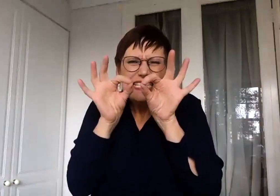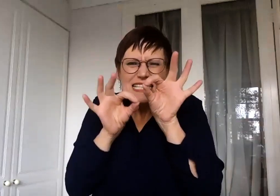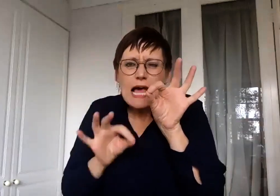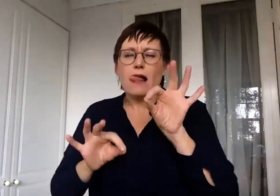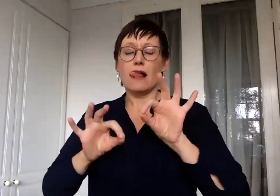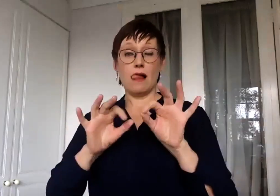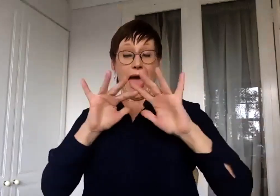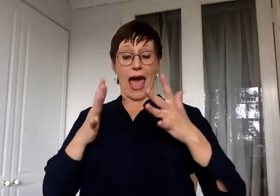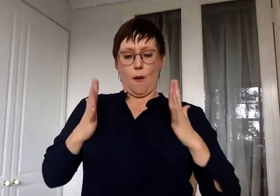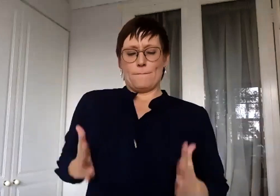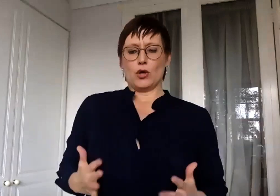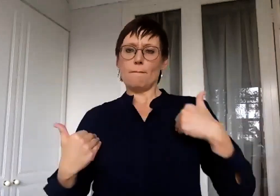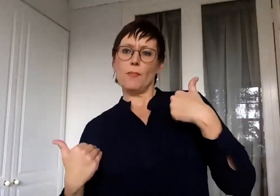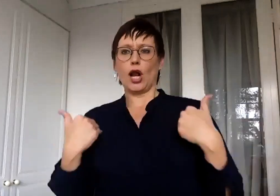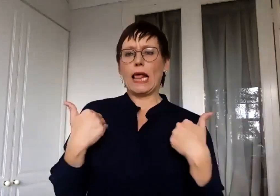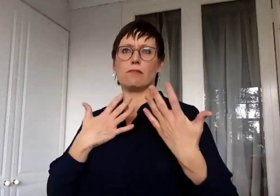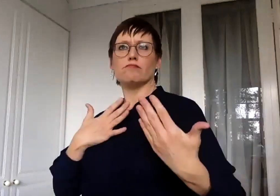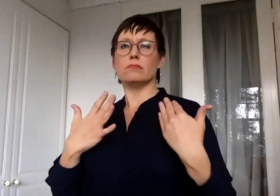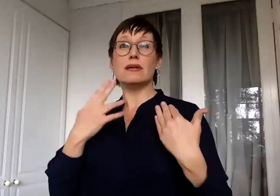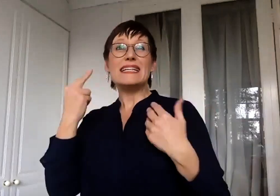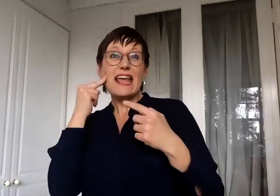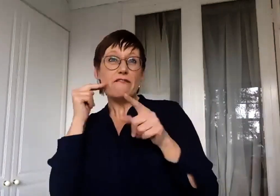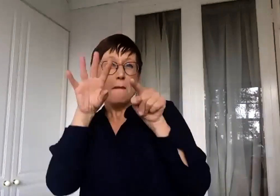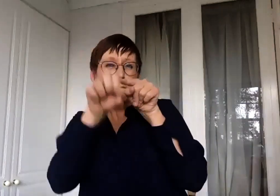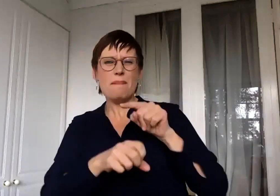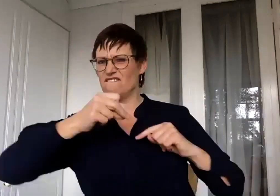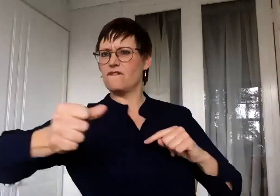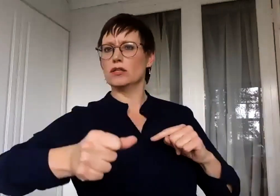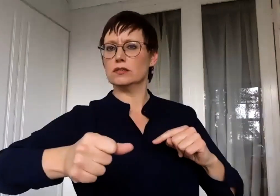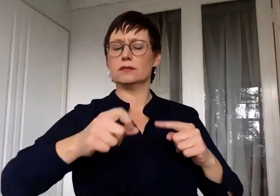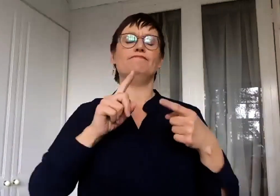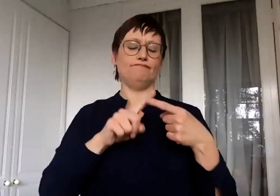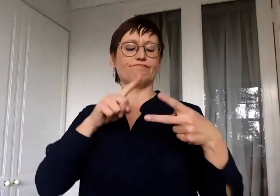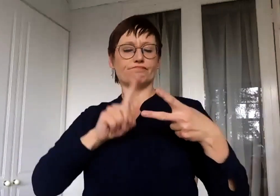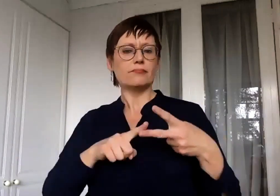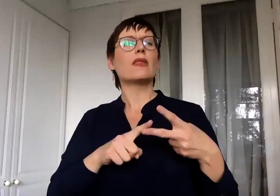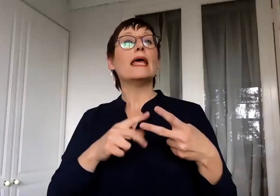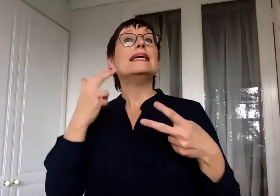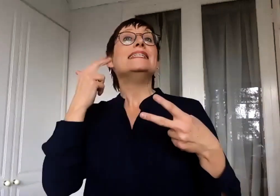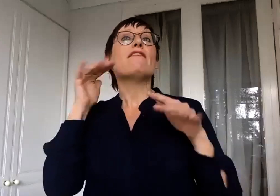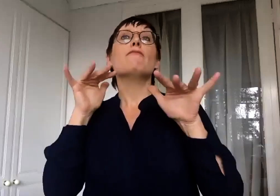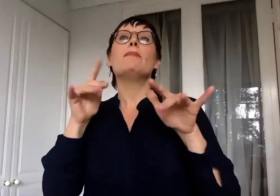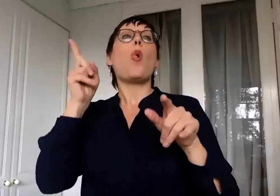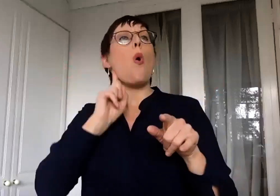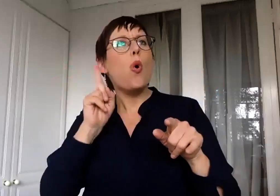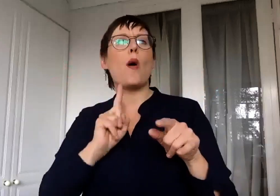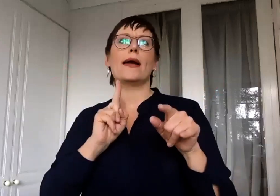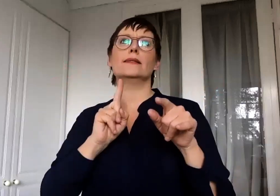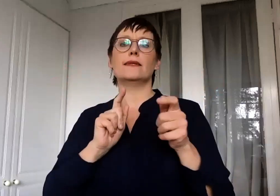body and the way you present yourself. The other thing is they're so used to being the ones to make accommodations that